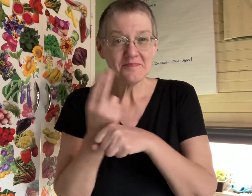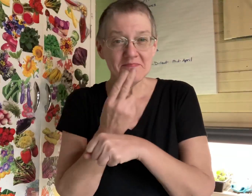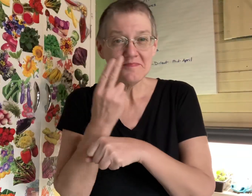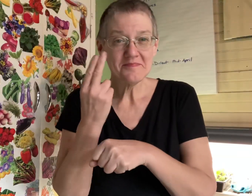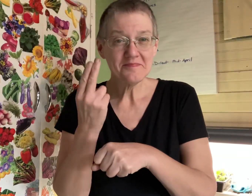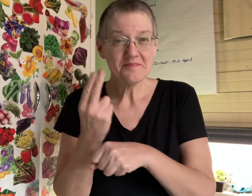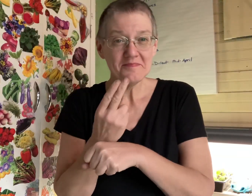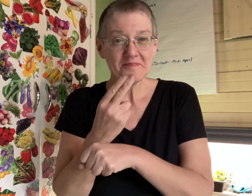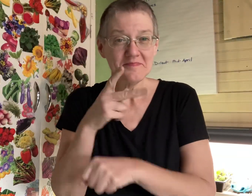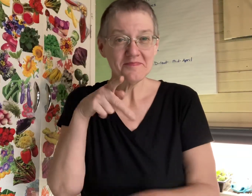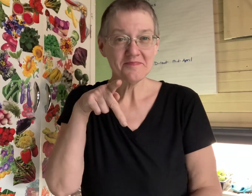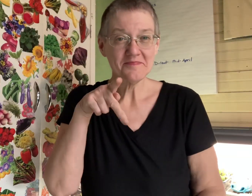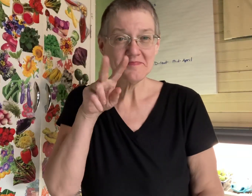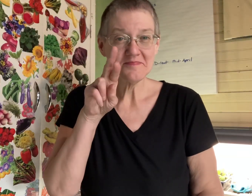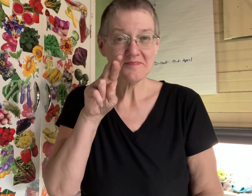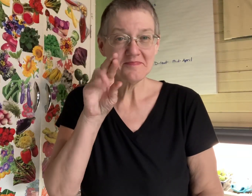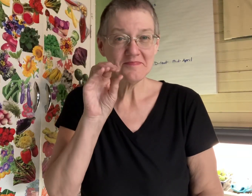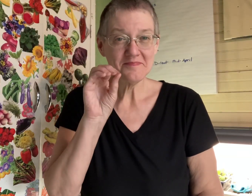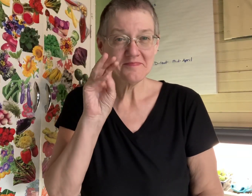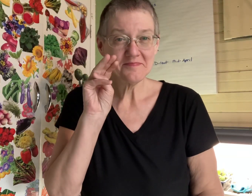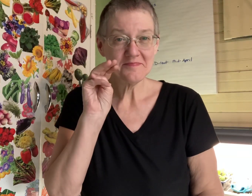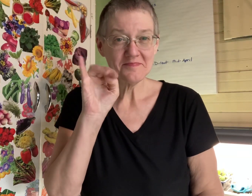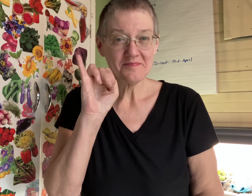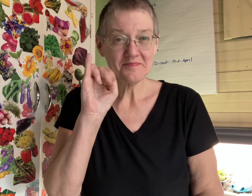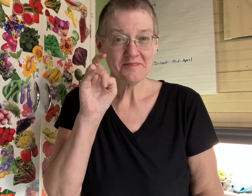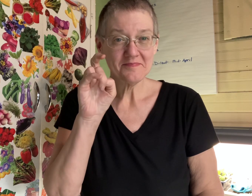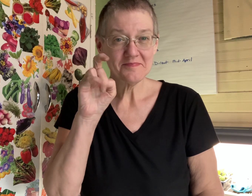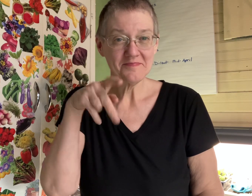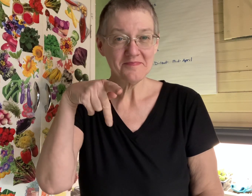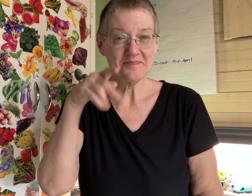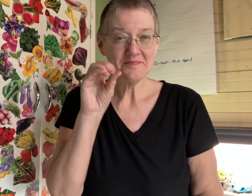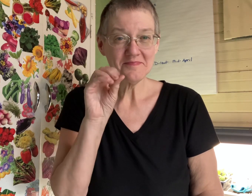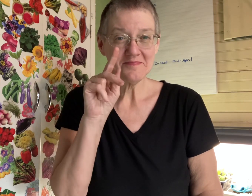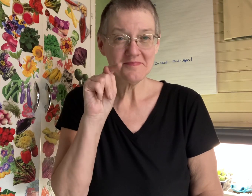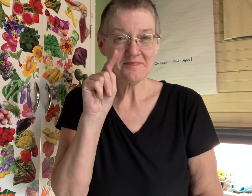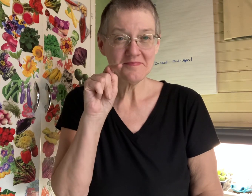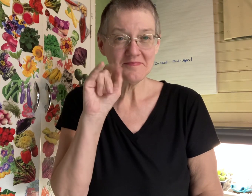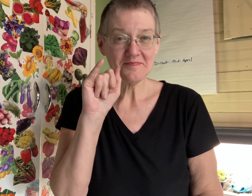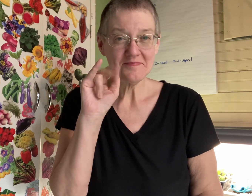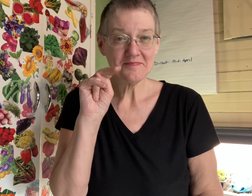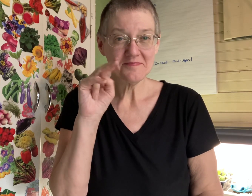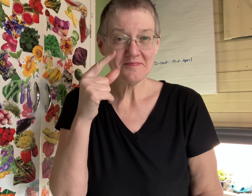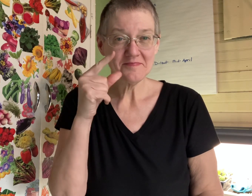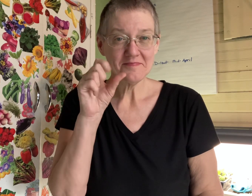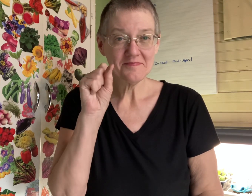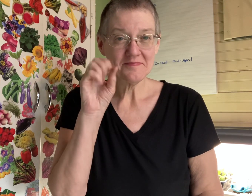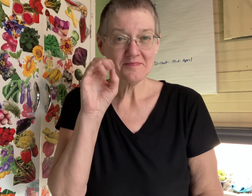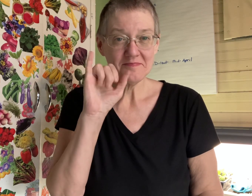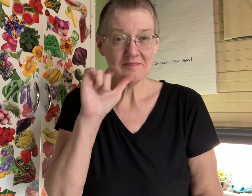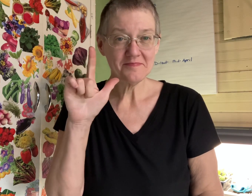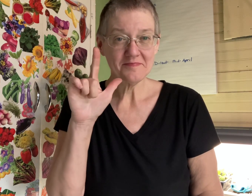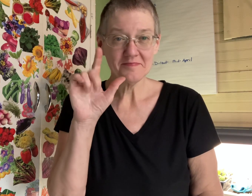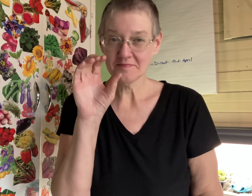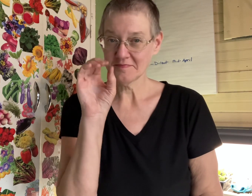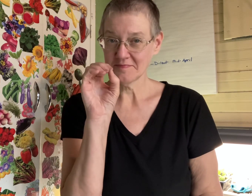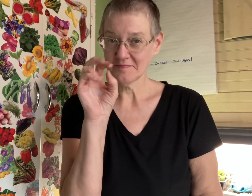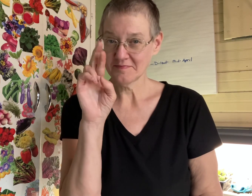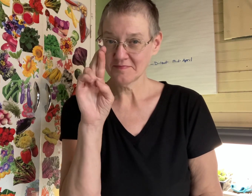and i'm using pro mix organic potting soil the